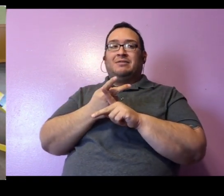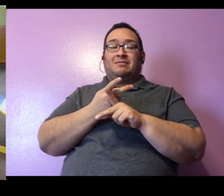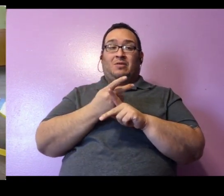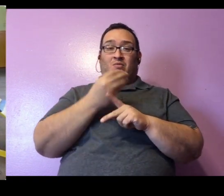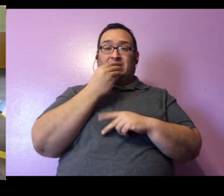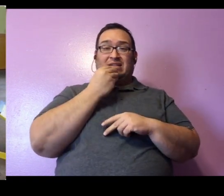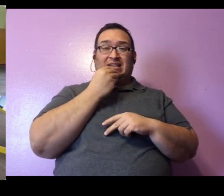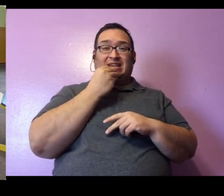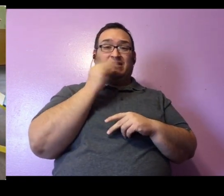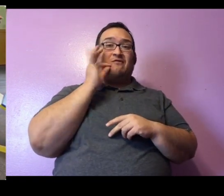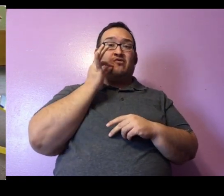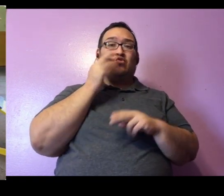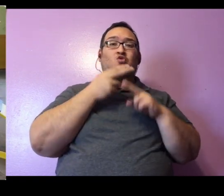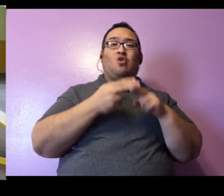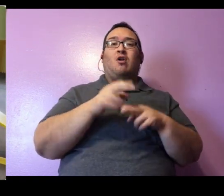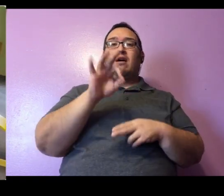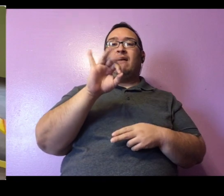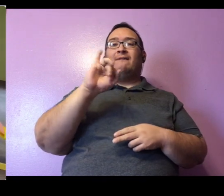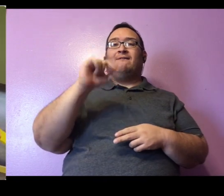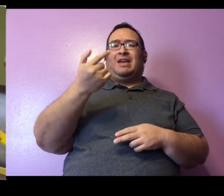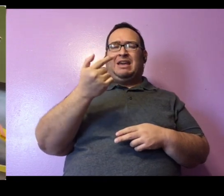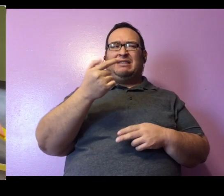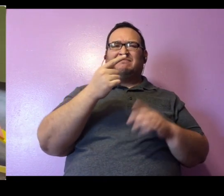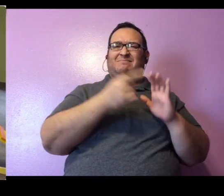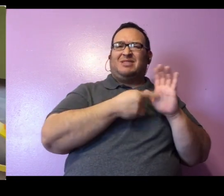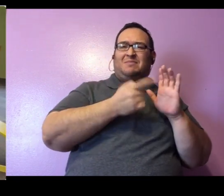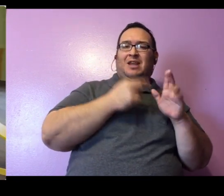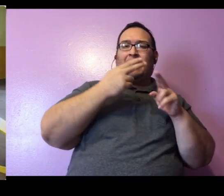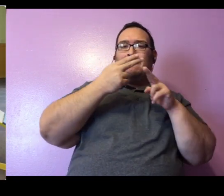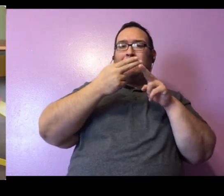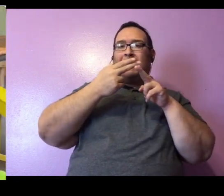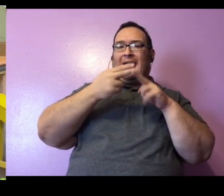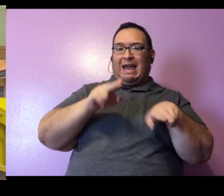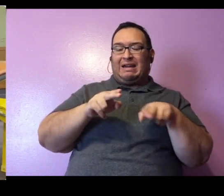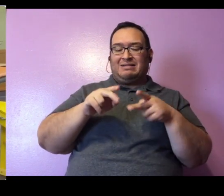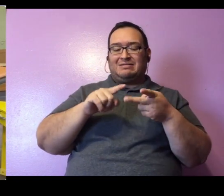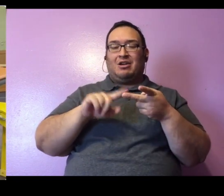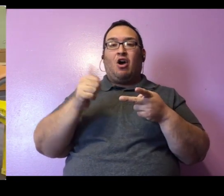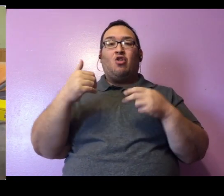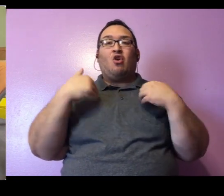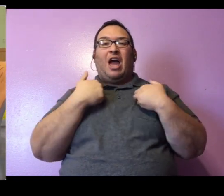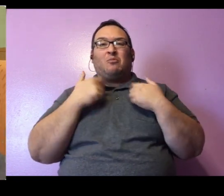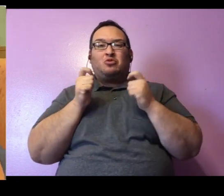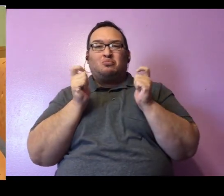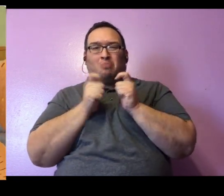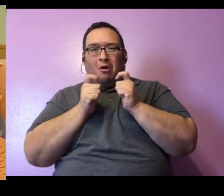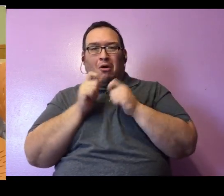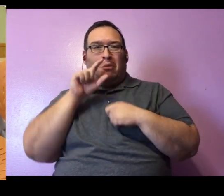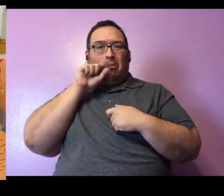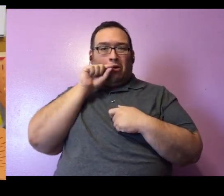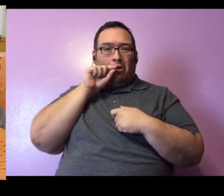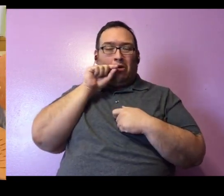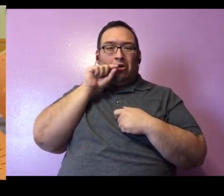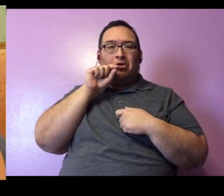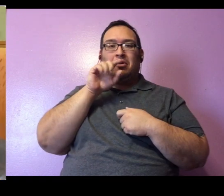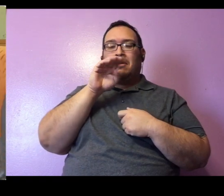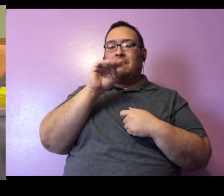like figs. Sometimes they'll eat eggs. Once in a while they'll eat small mammals and small birds. So they are omnivores.